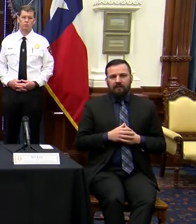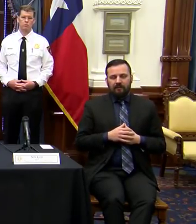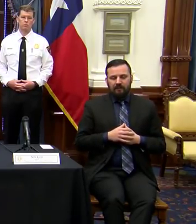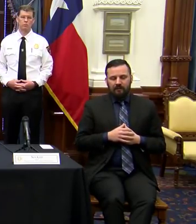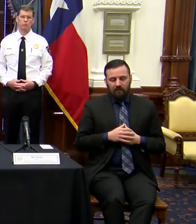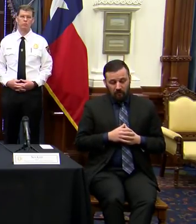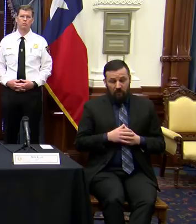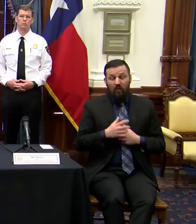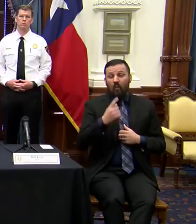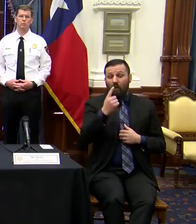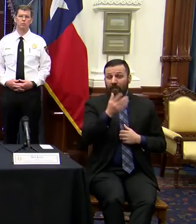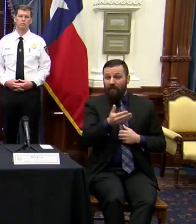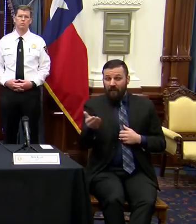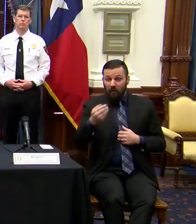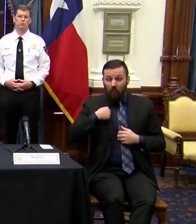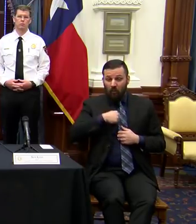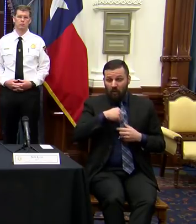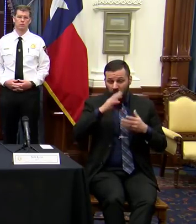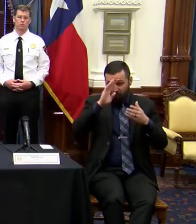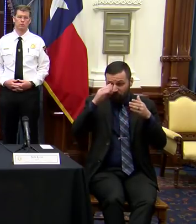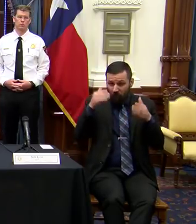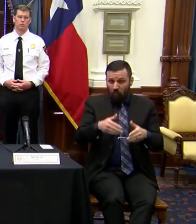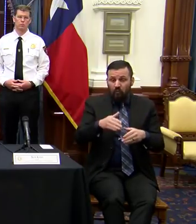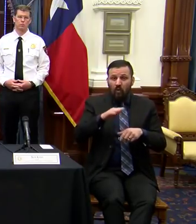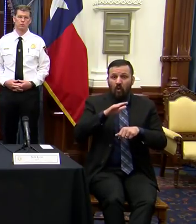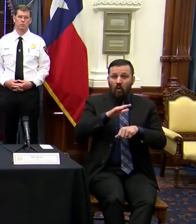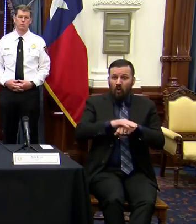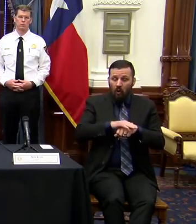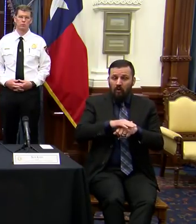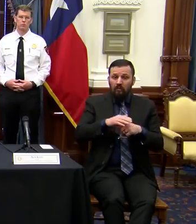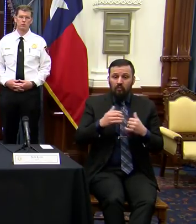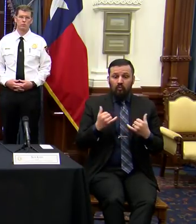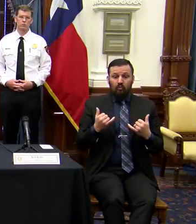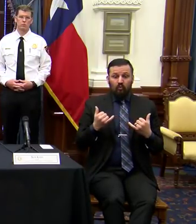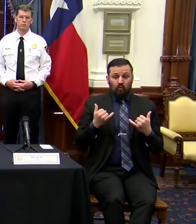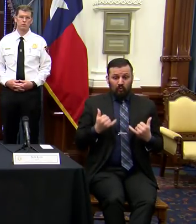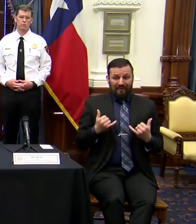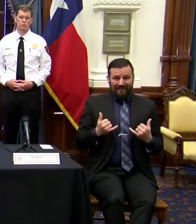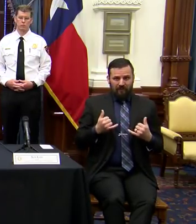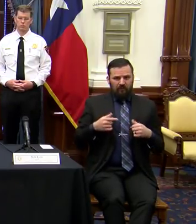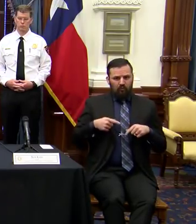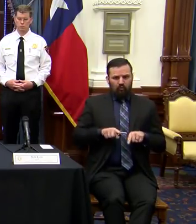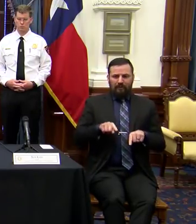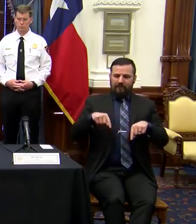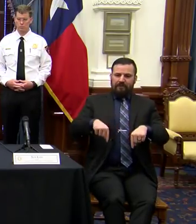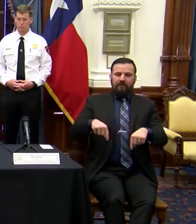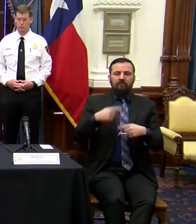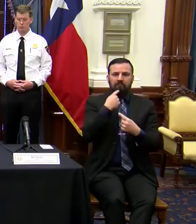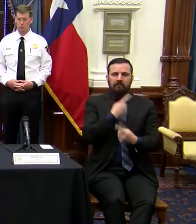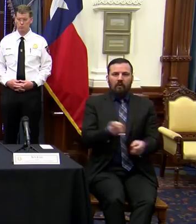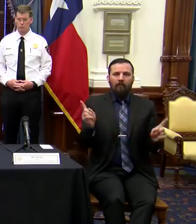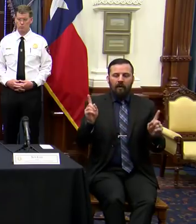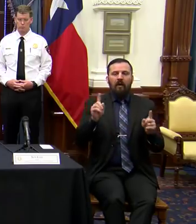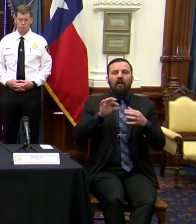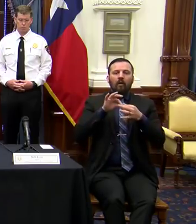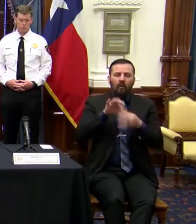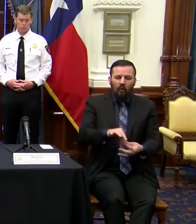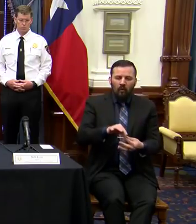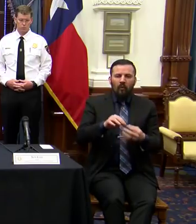One thing that we are focused on very keenly today in today's press announcement concerns